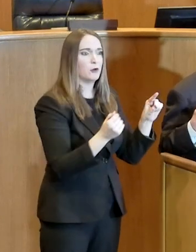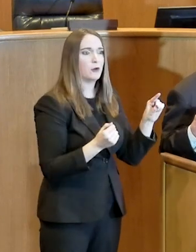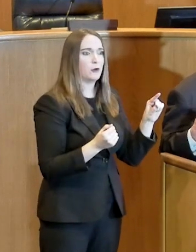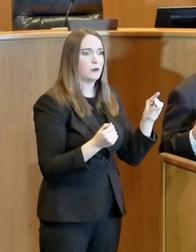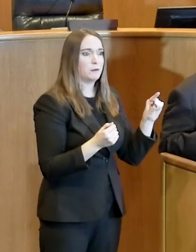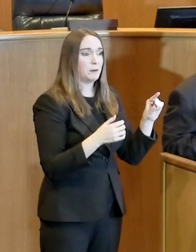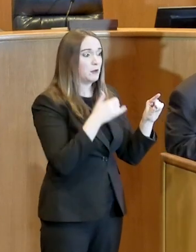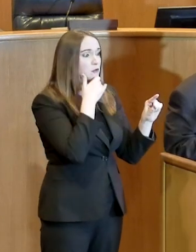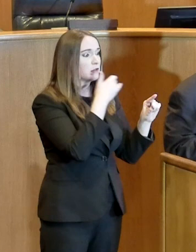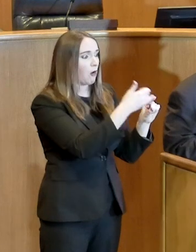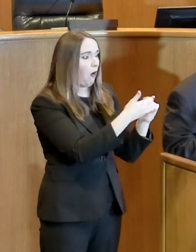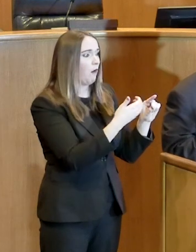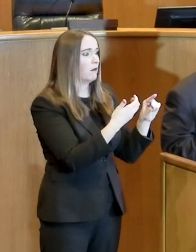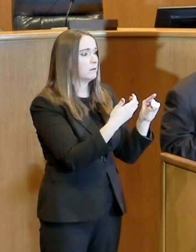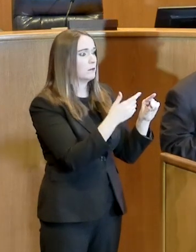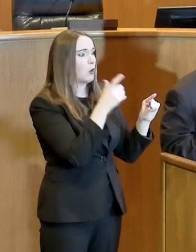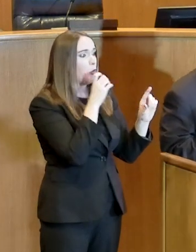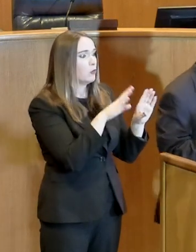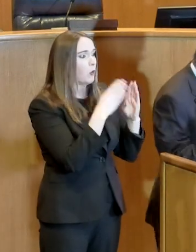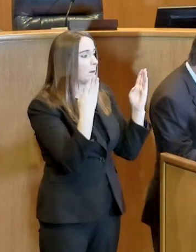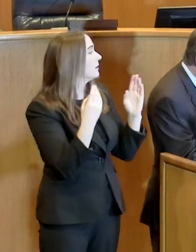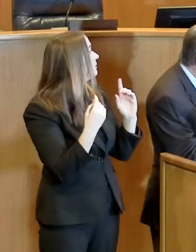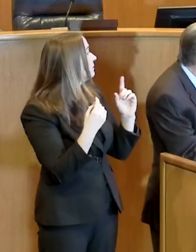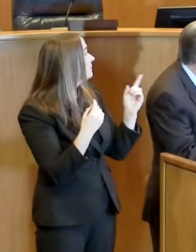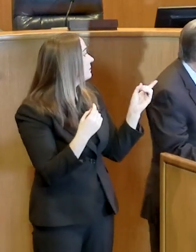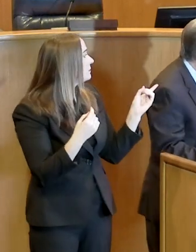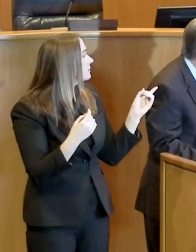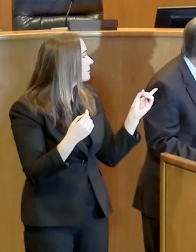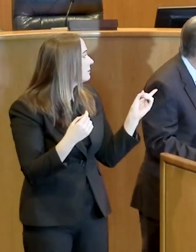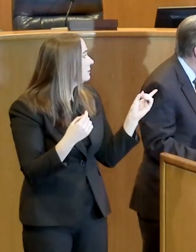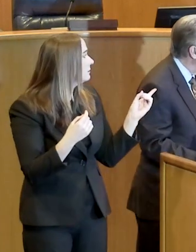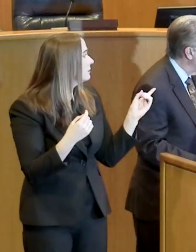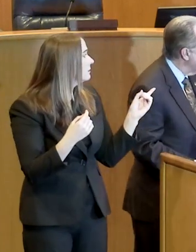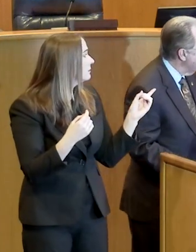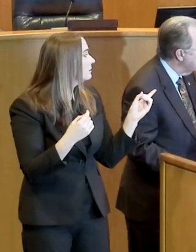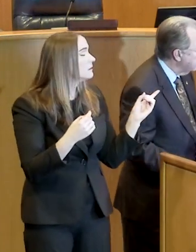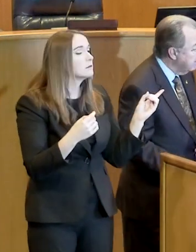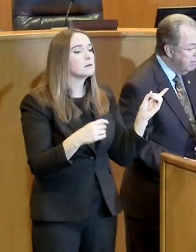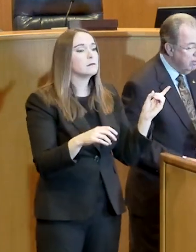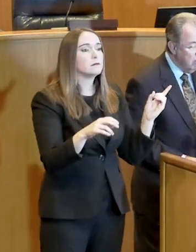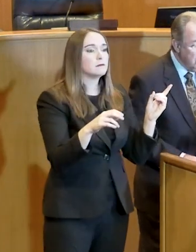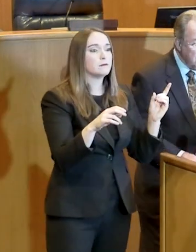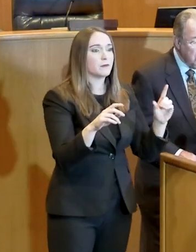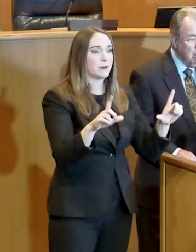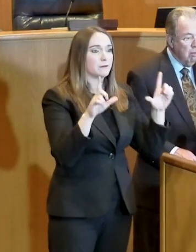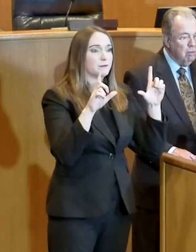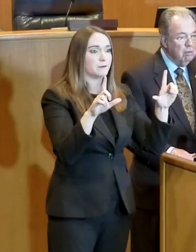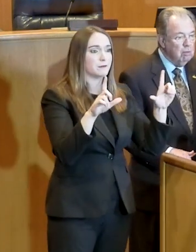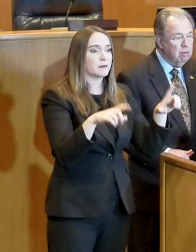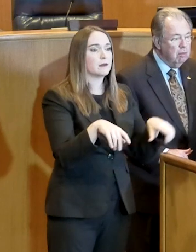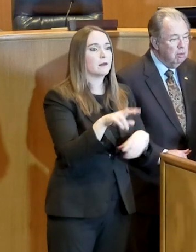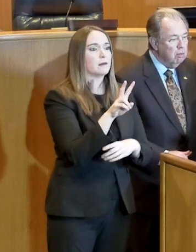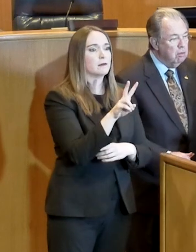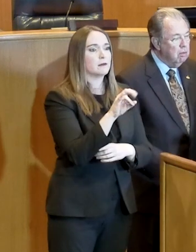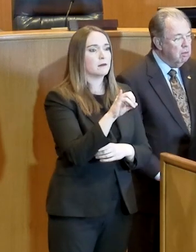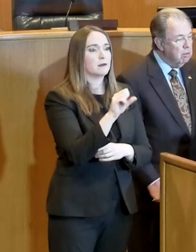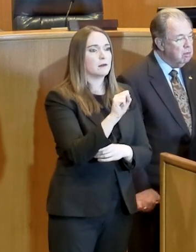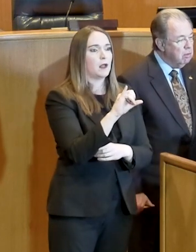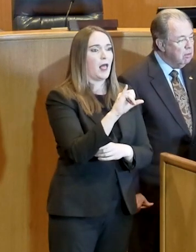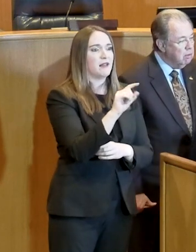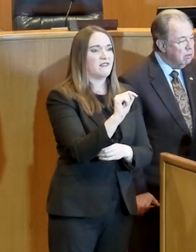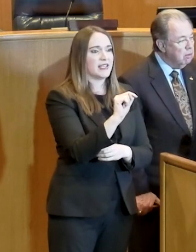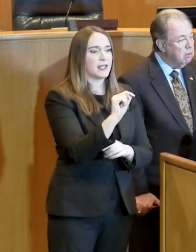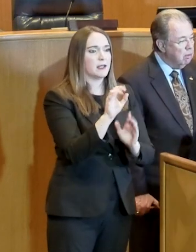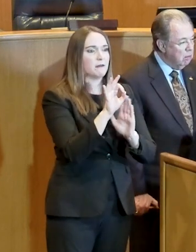where they are. Or maybe you just list the restaurants. The Visit Fort Worth he's referencing isn't just for this. That Visit Fort Worth is our Convention and Visitors Bureau